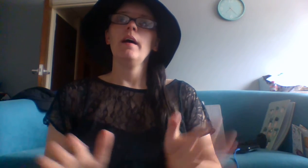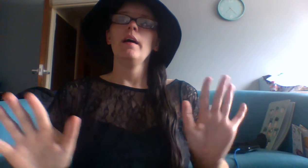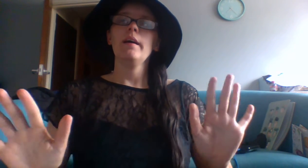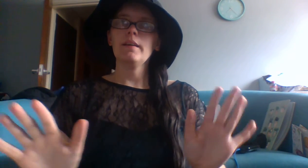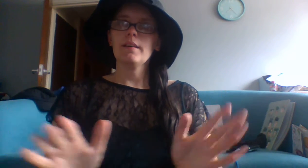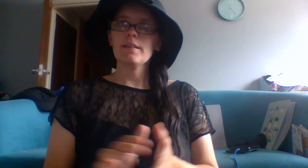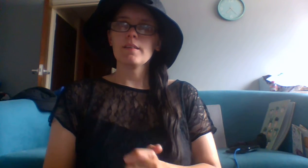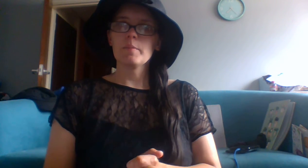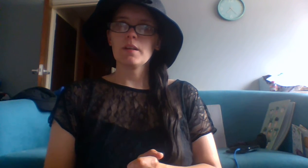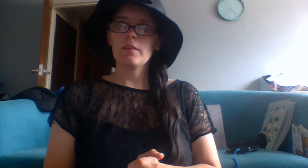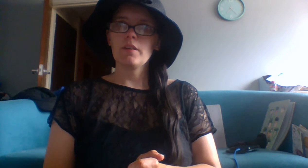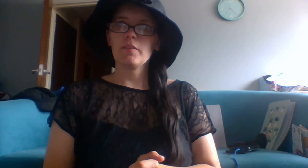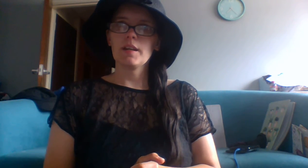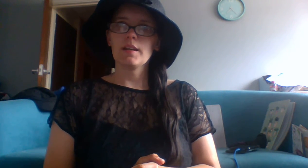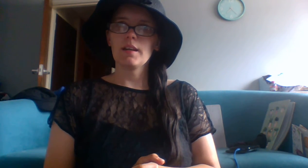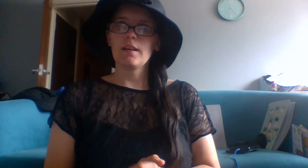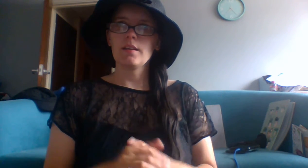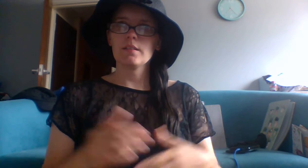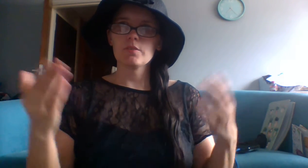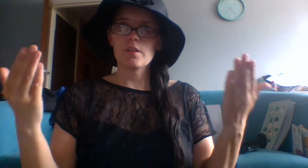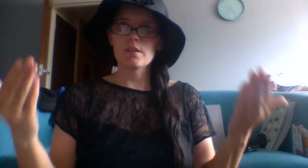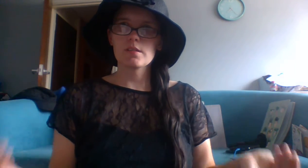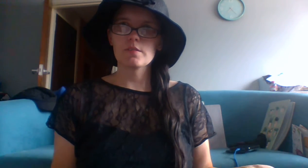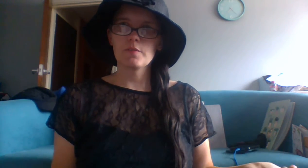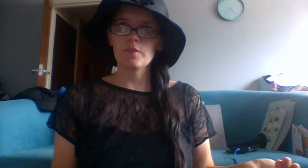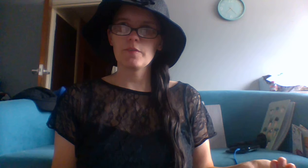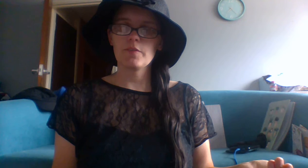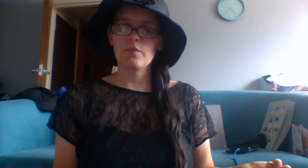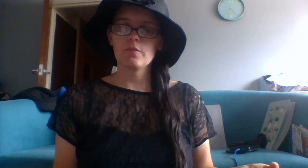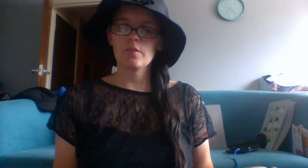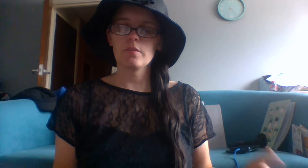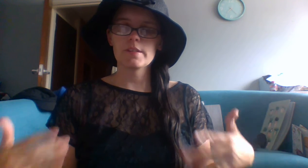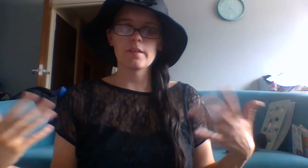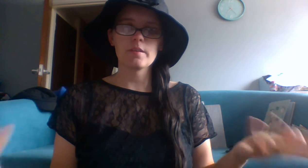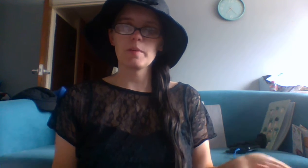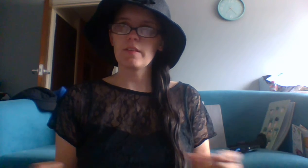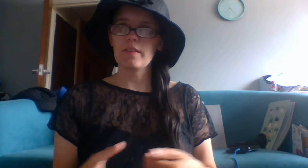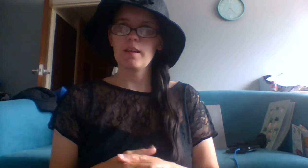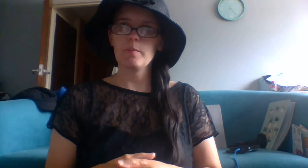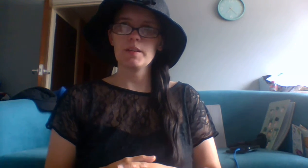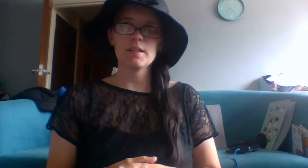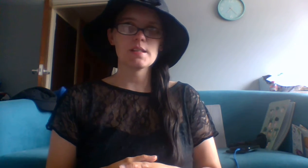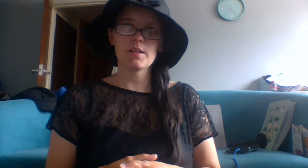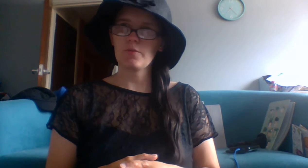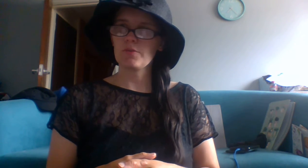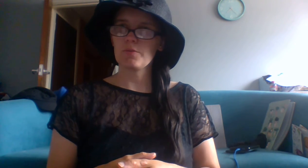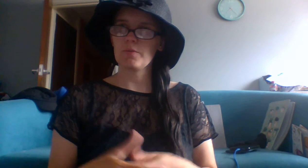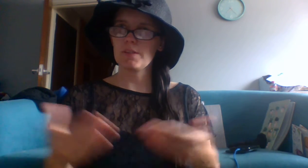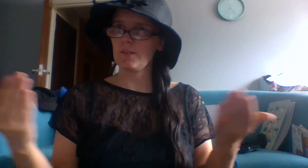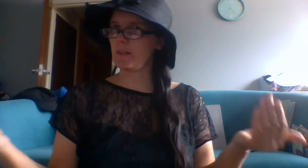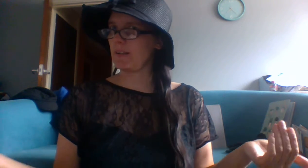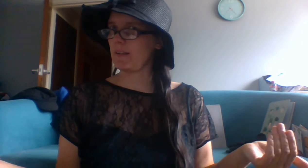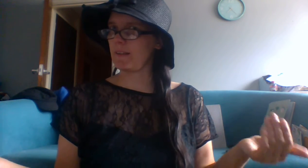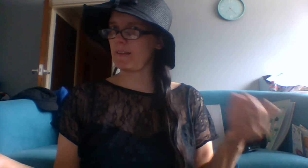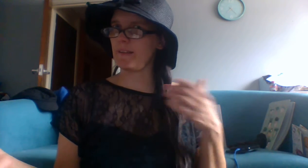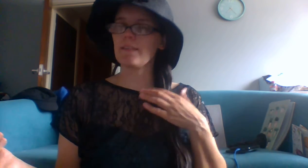Hey, it's the Midnight Raven and again dressed for a funeral. It's going to be a theme in these ghost stories looking like this.